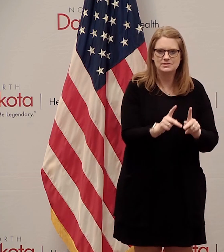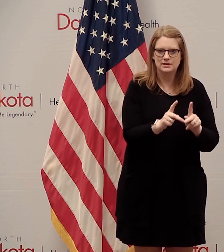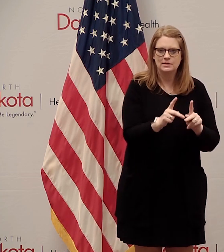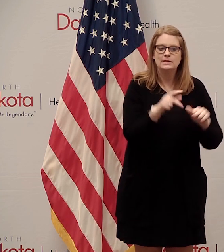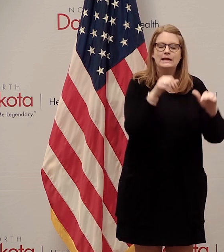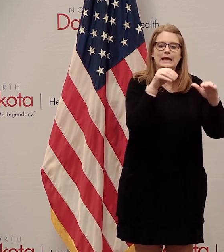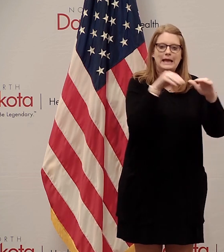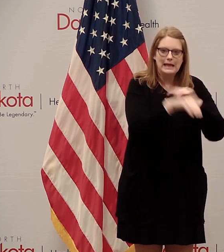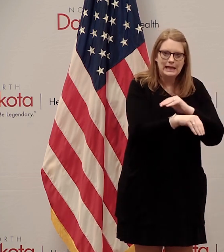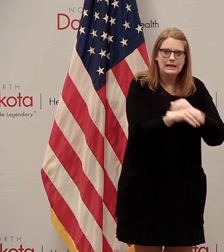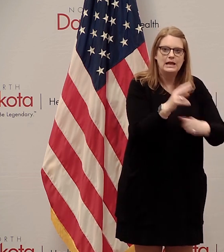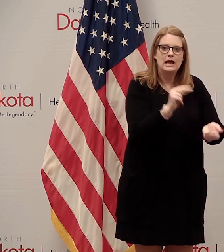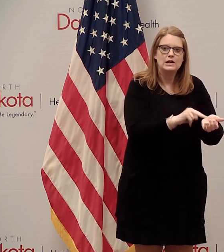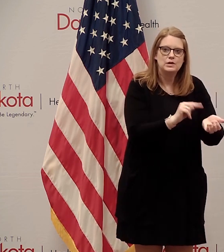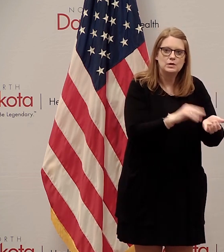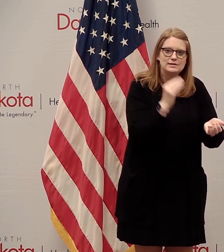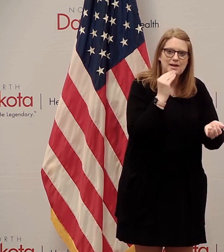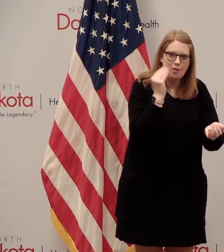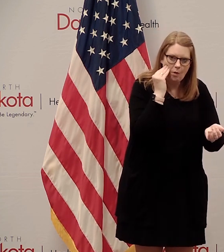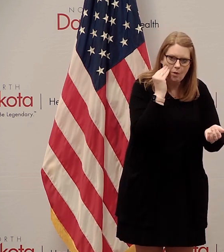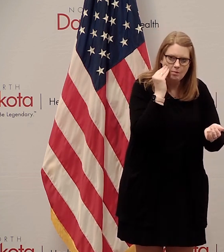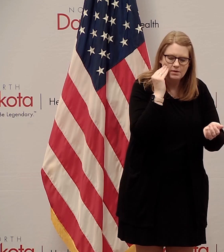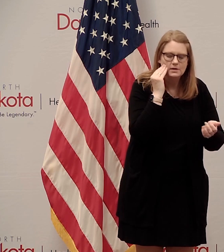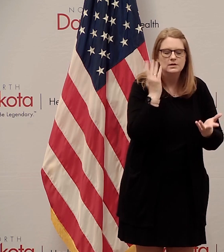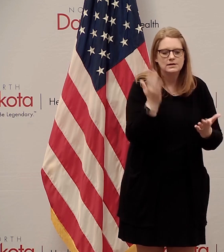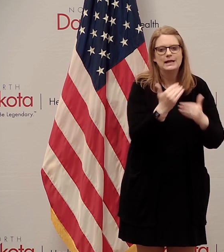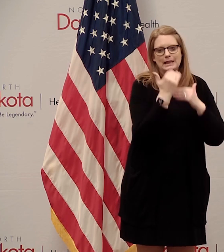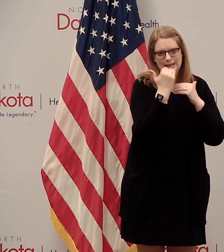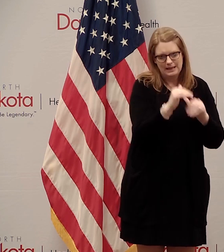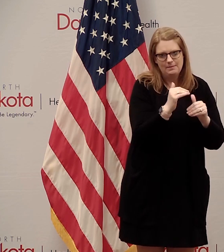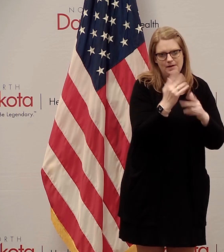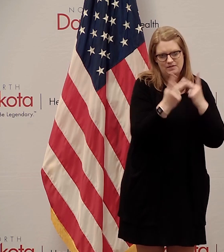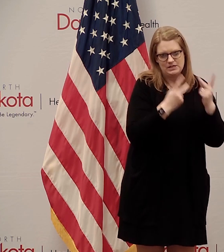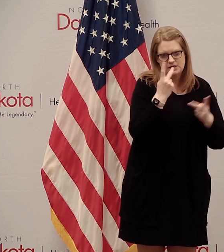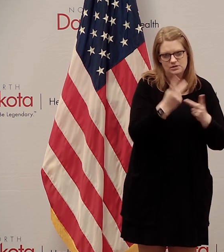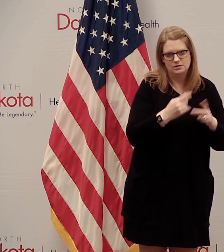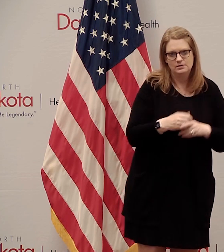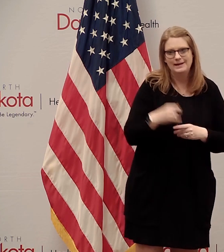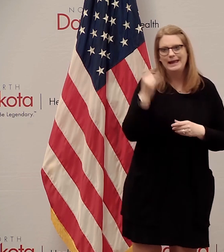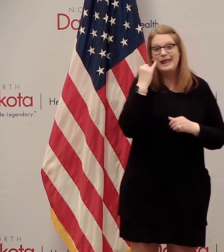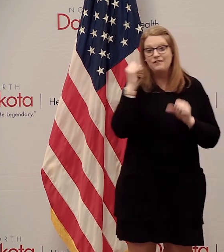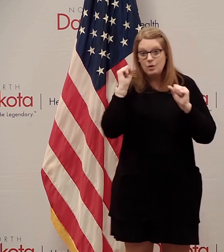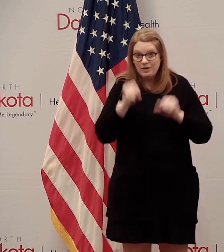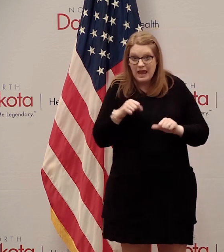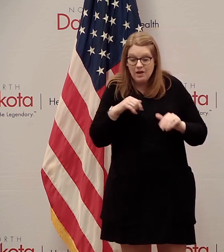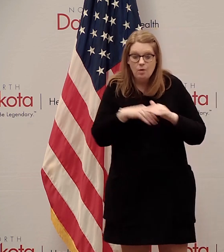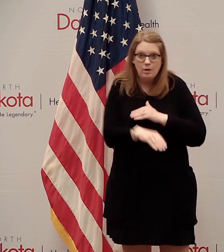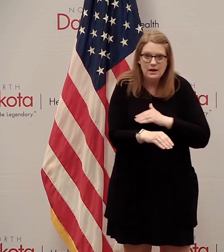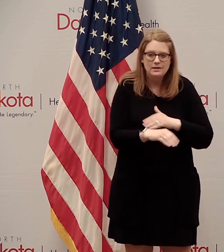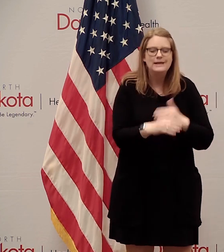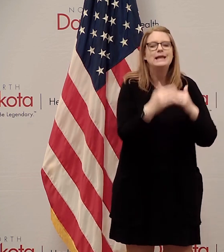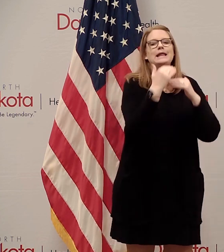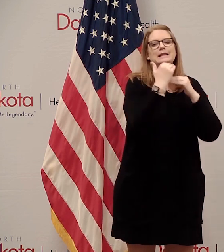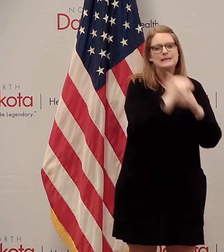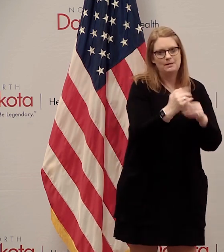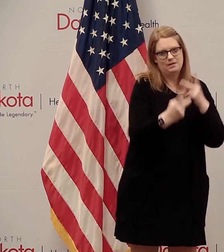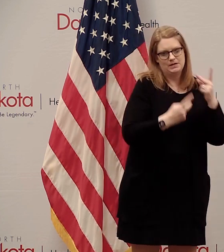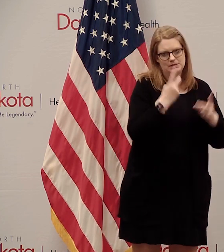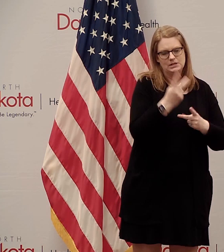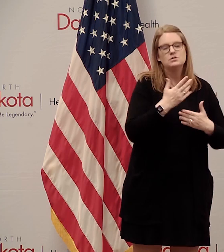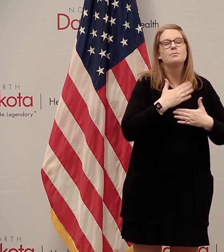limit visitation. Even if they can go in, please limit your visitation and use other ways to